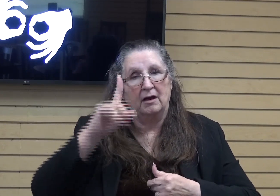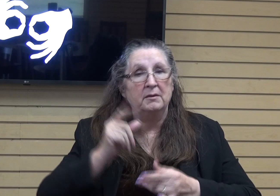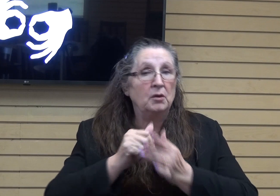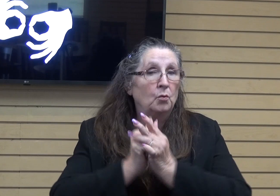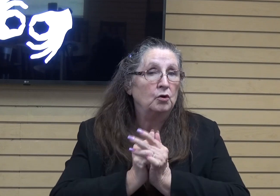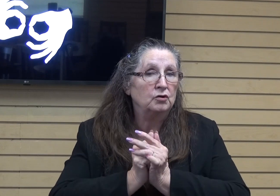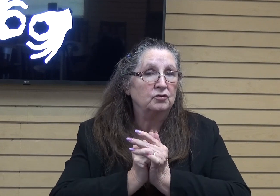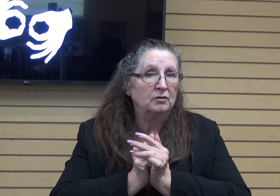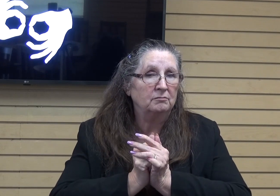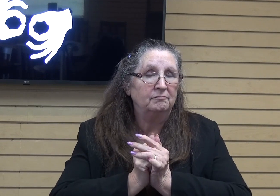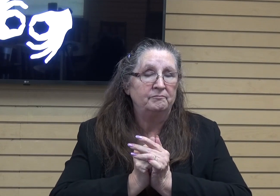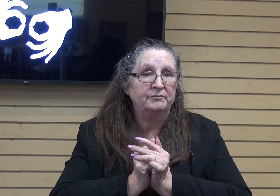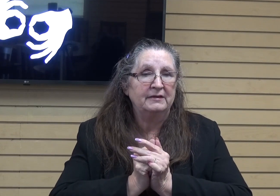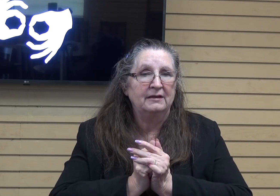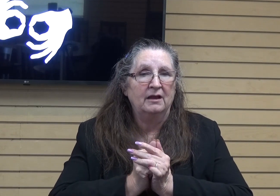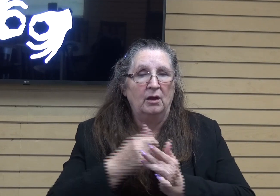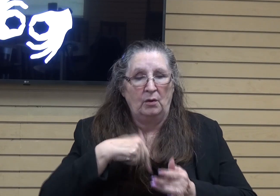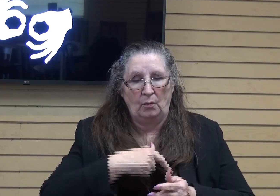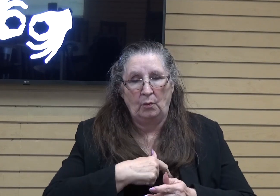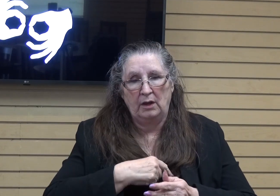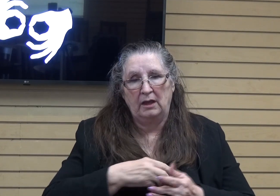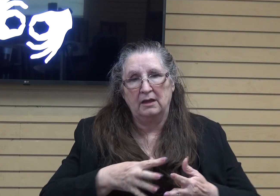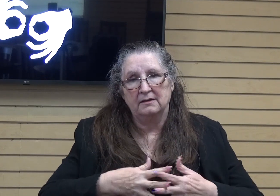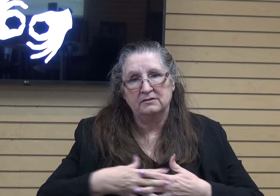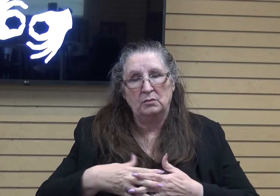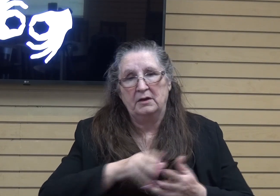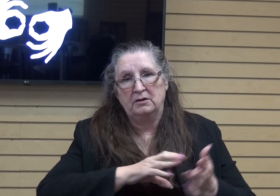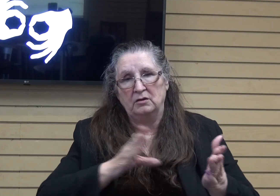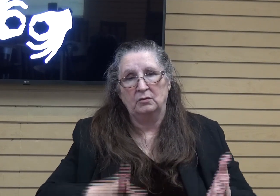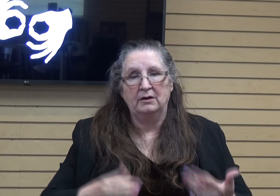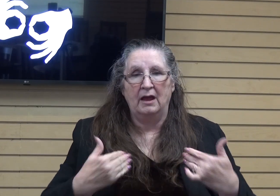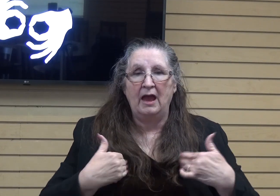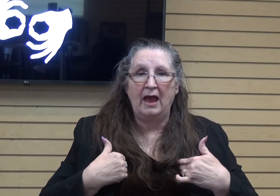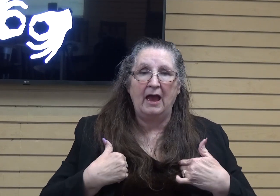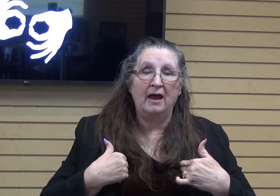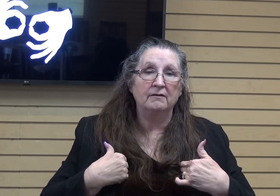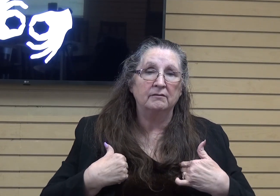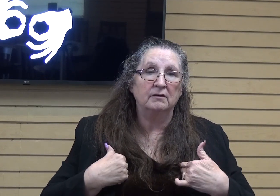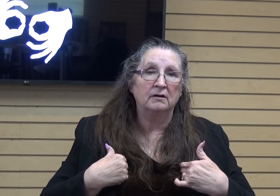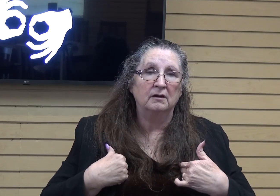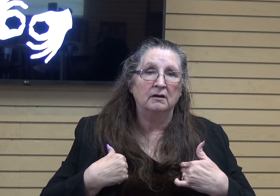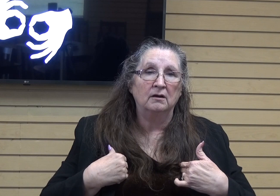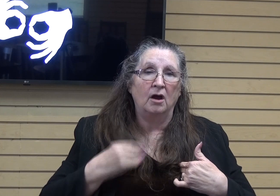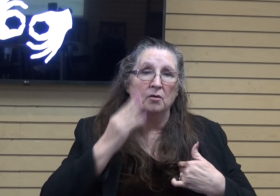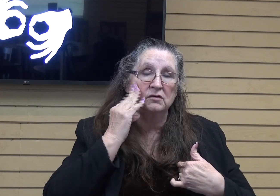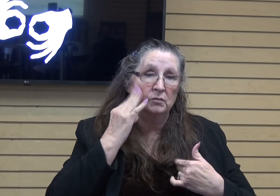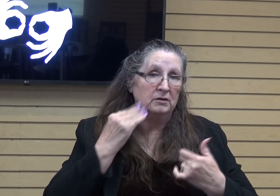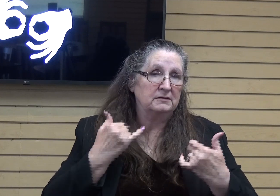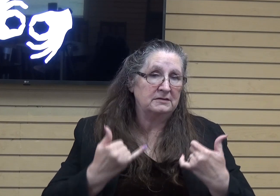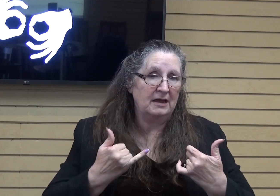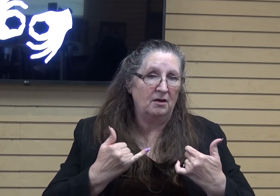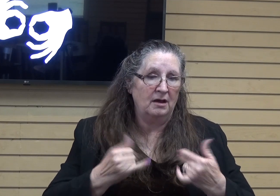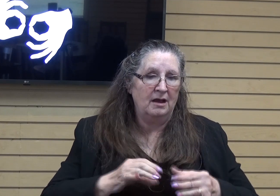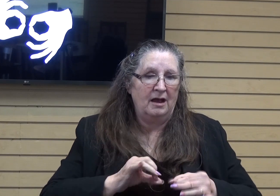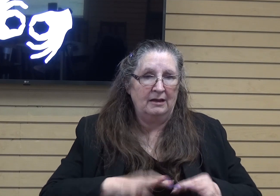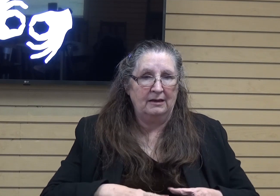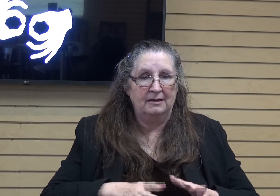And we, as American Christians, either have or are experiencing a loss of identity as well.